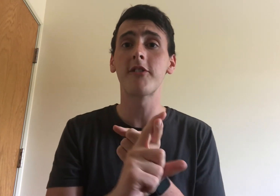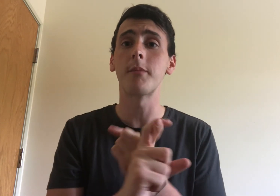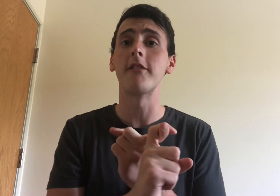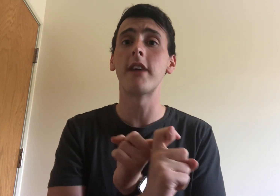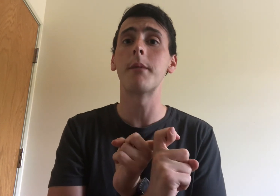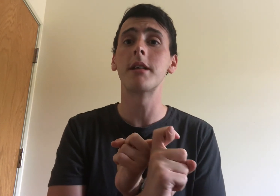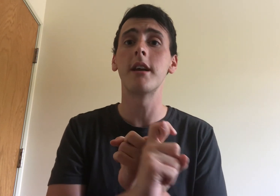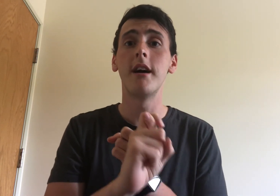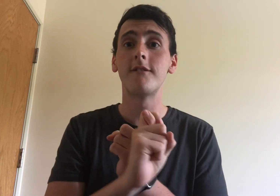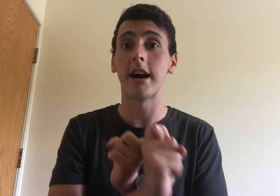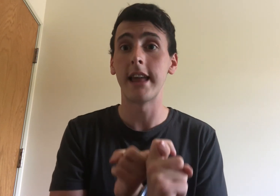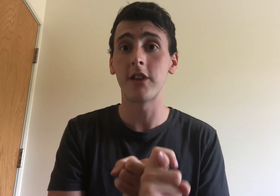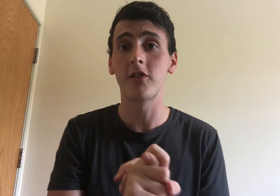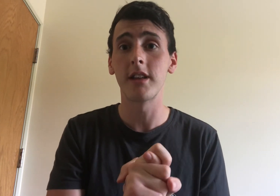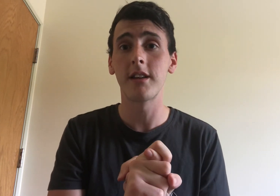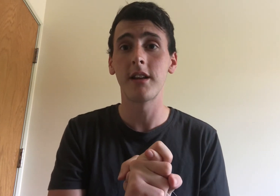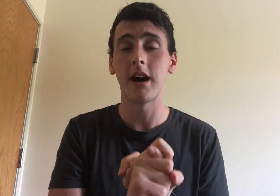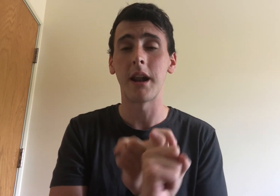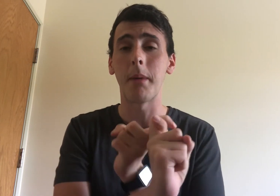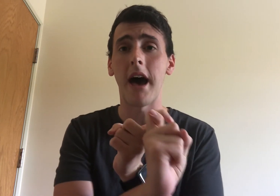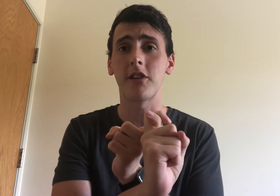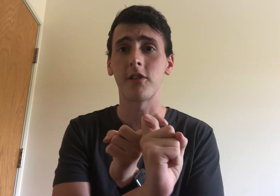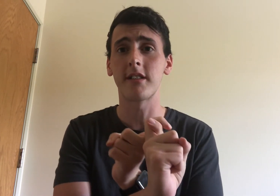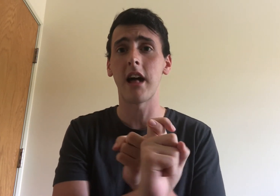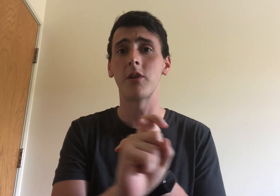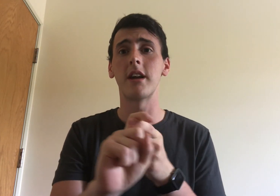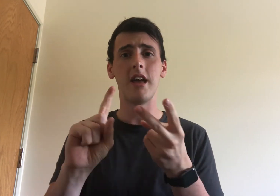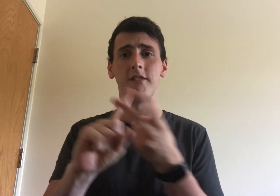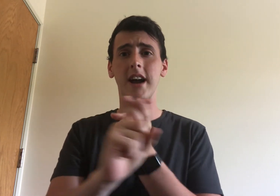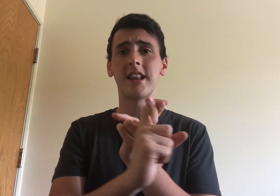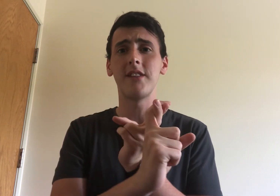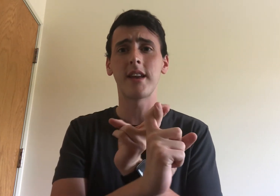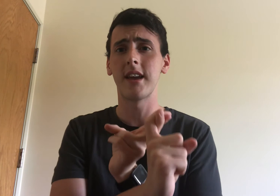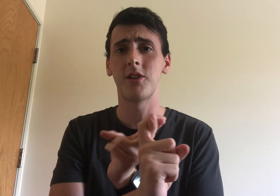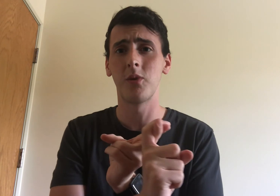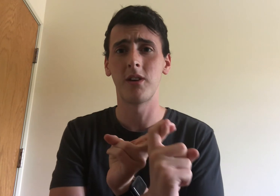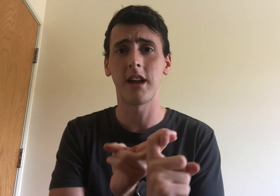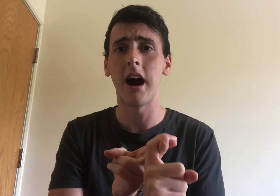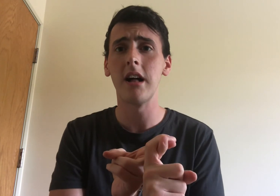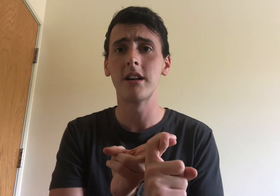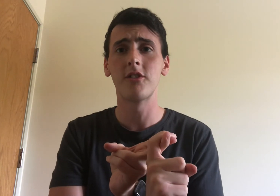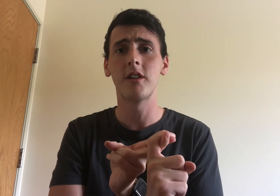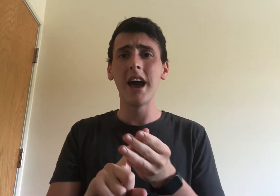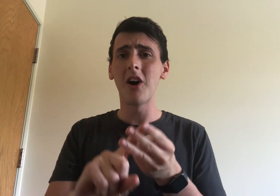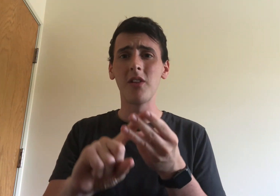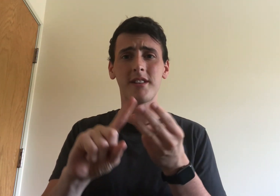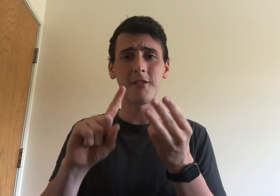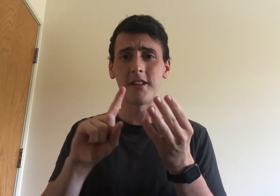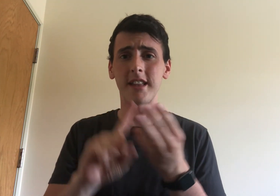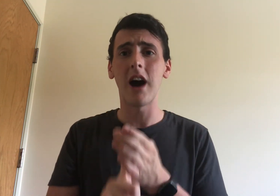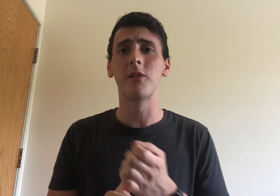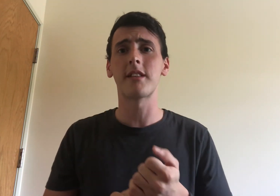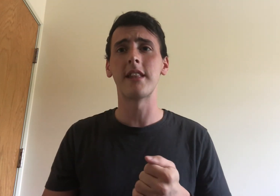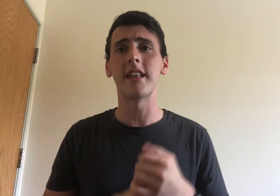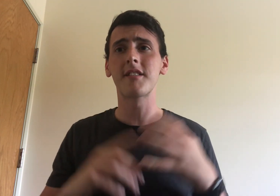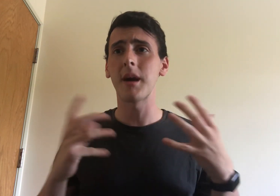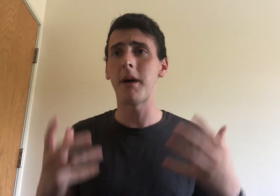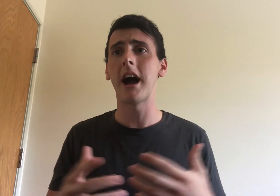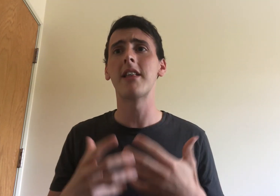for my family financially on a pastor's salary, if I can even get into a good college. I had all these different doubts, and they just kept piling